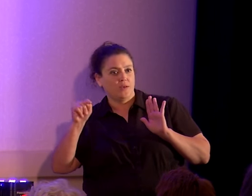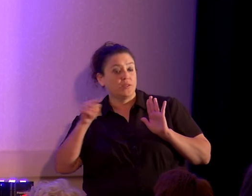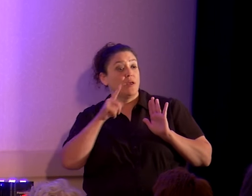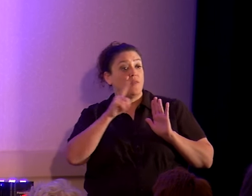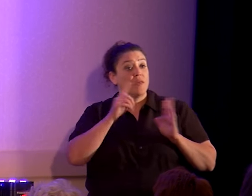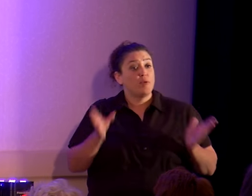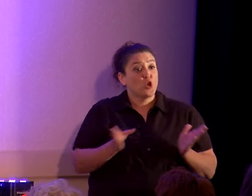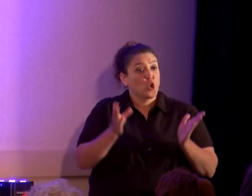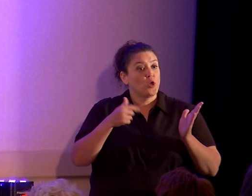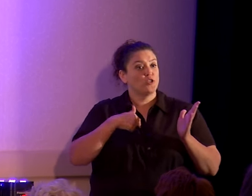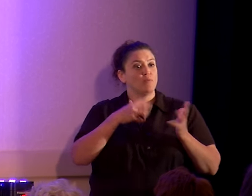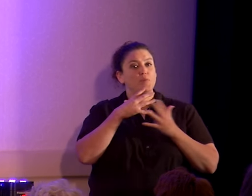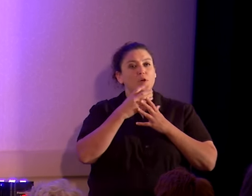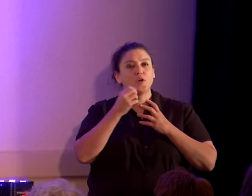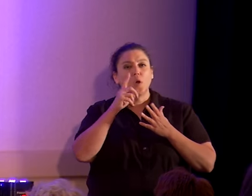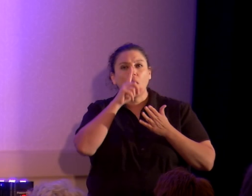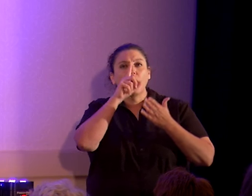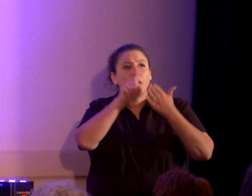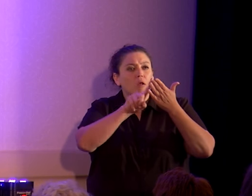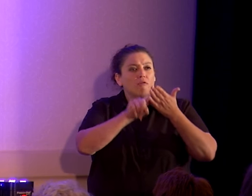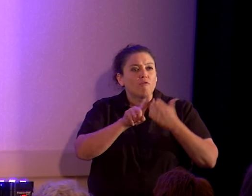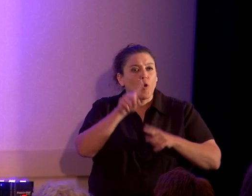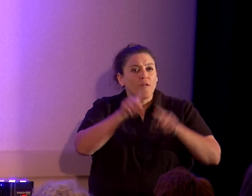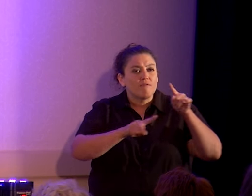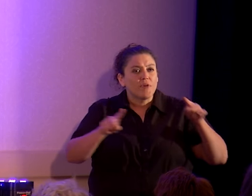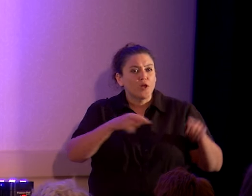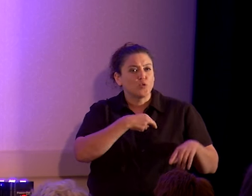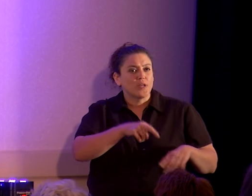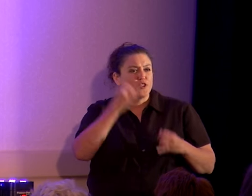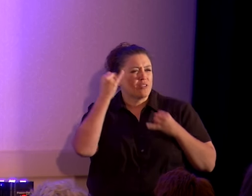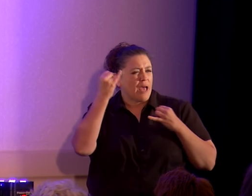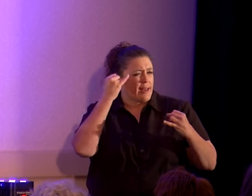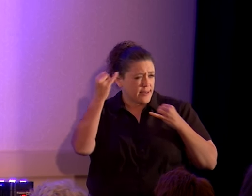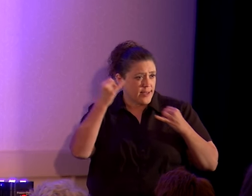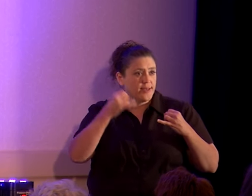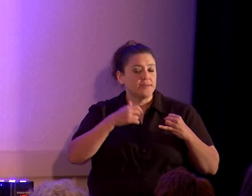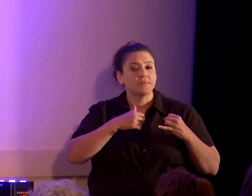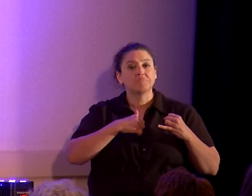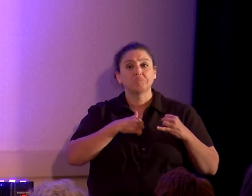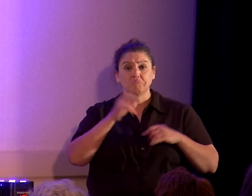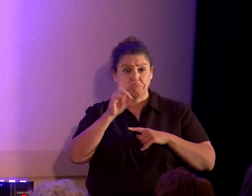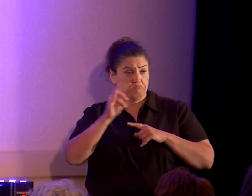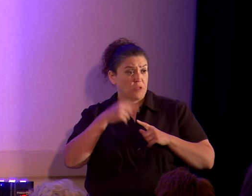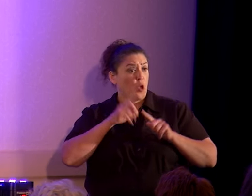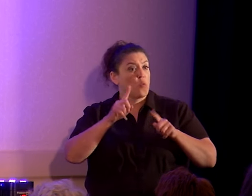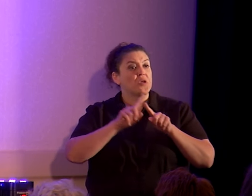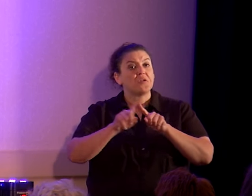to go out and explore various religious ideas. And I have. They've taken me to different events.